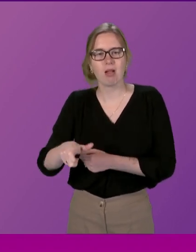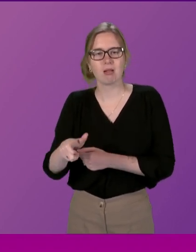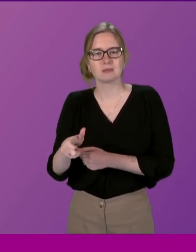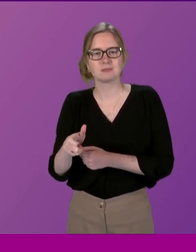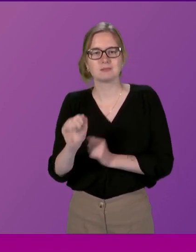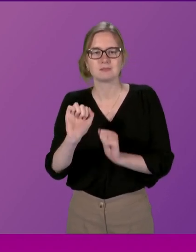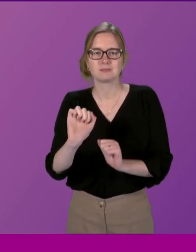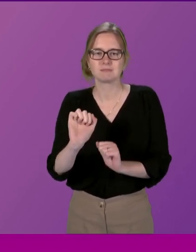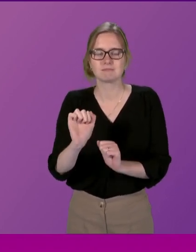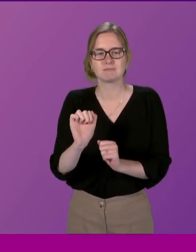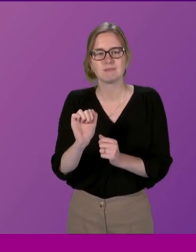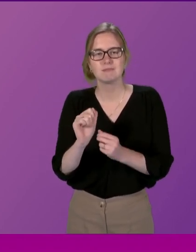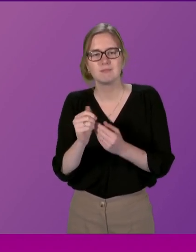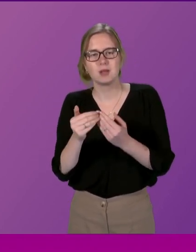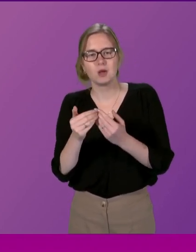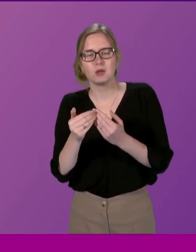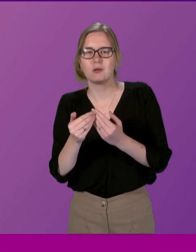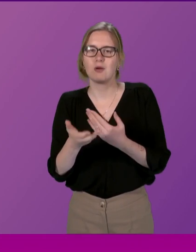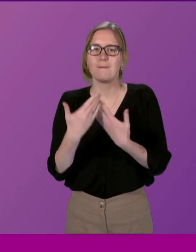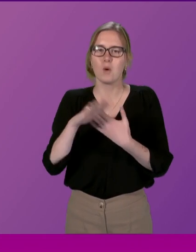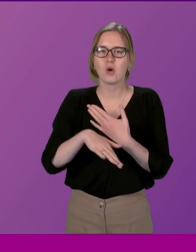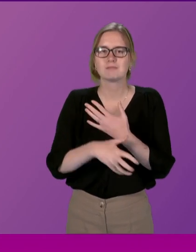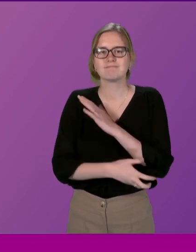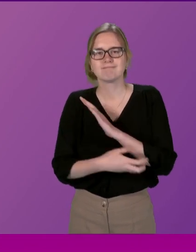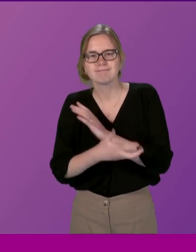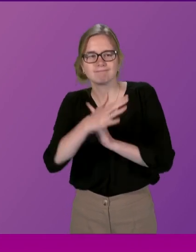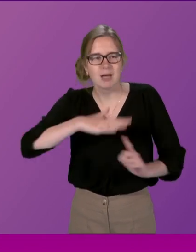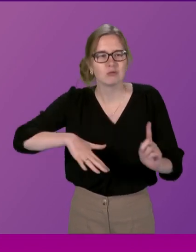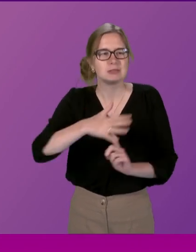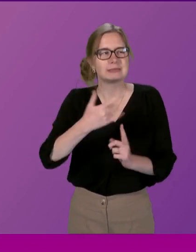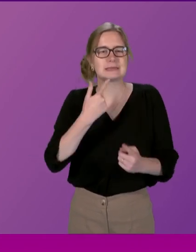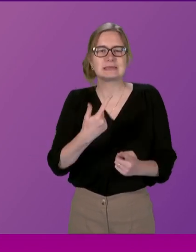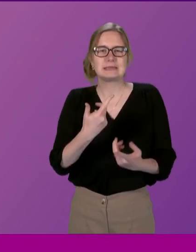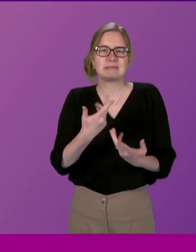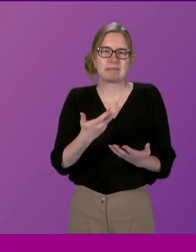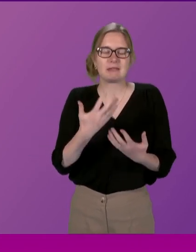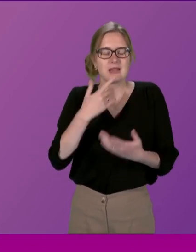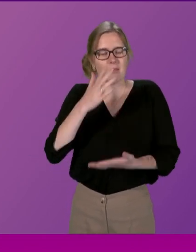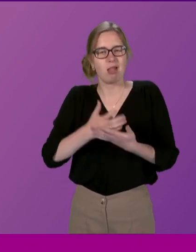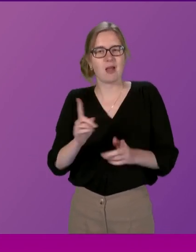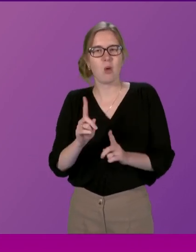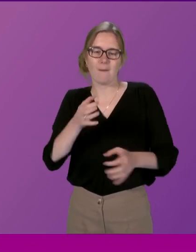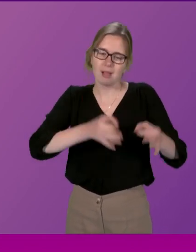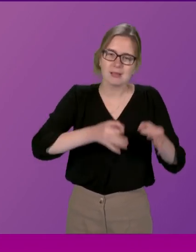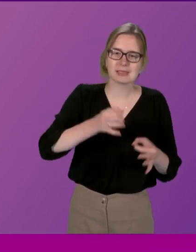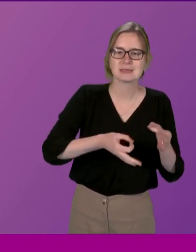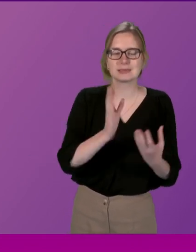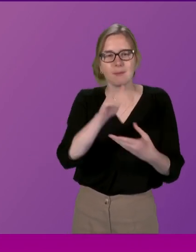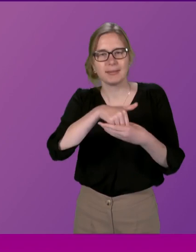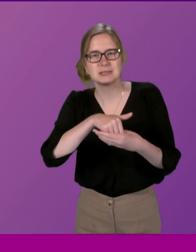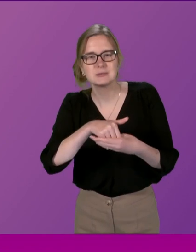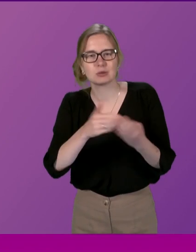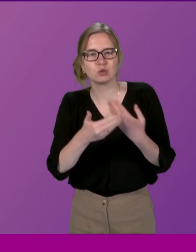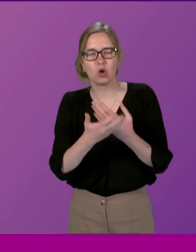originating from more disadvantaged background I hear that they believe politics and participation